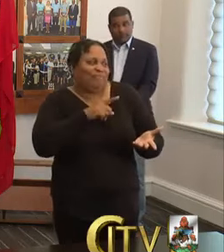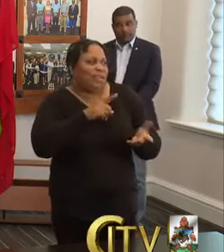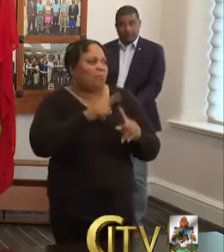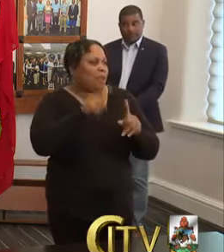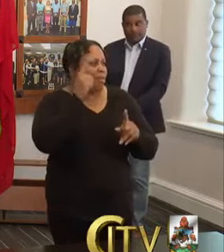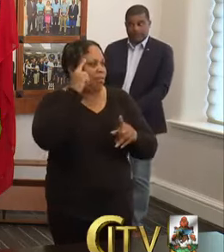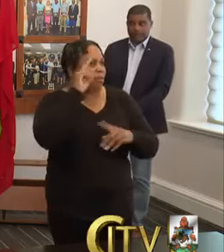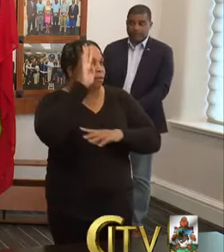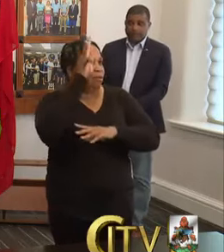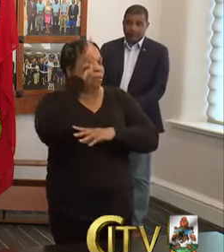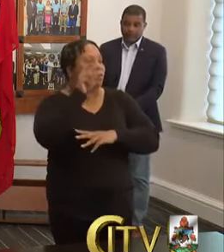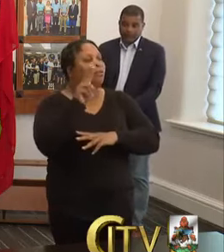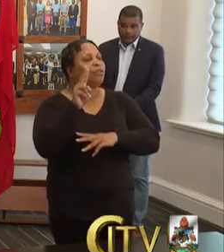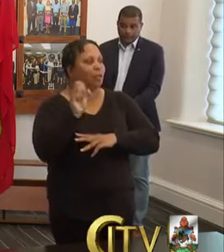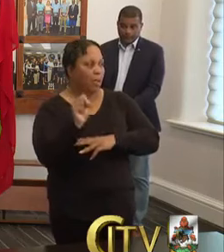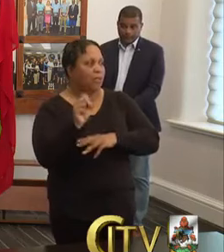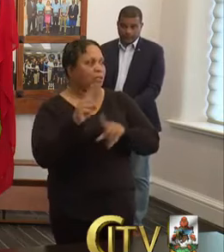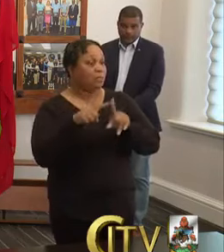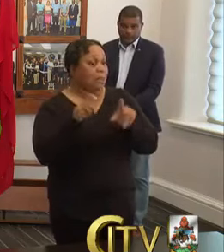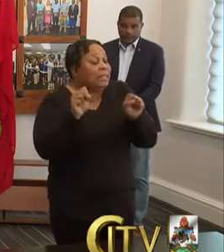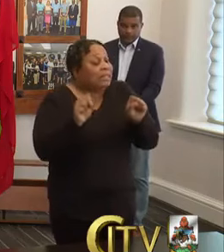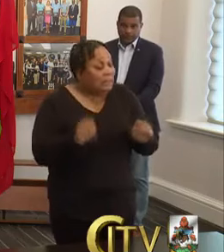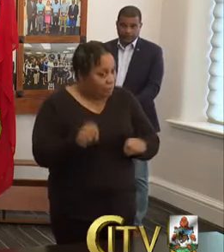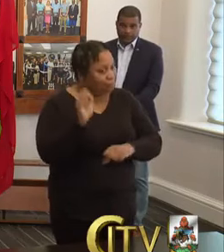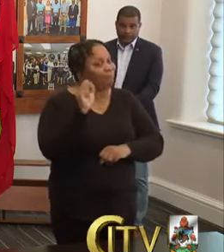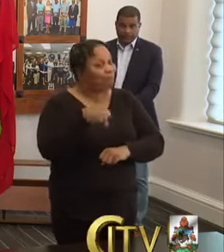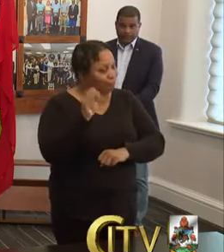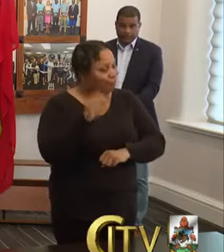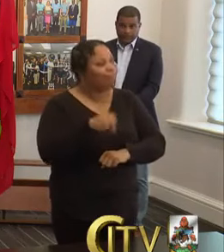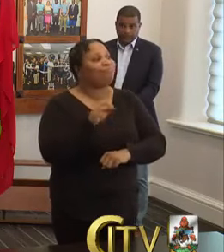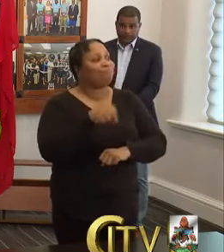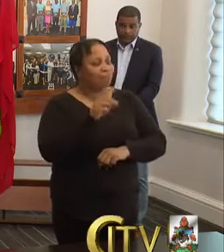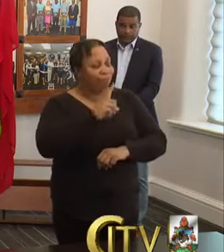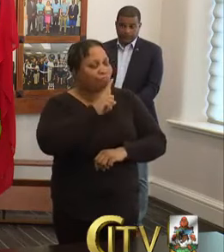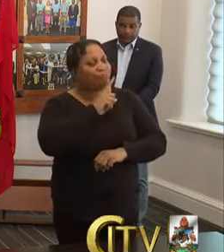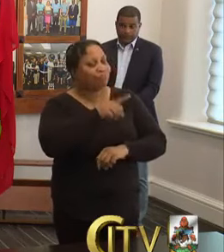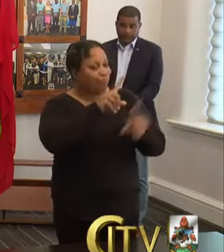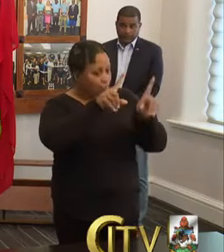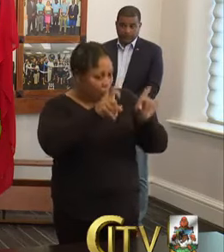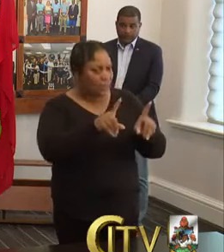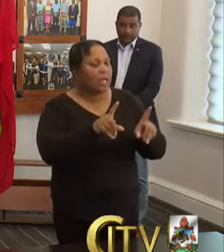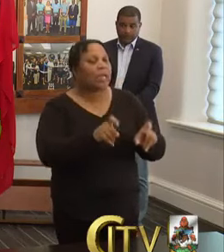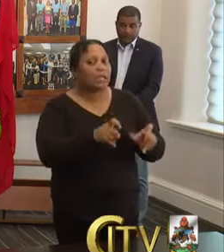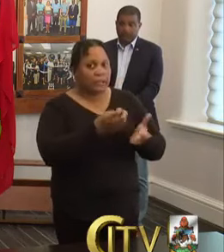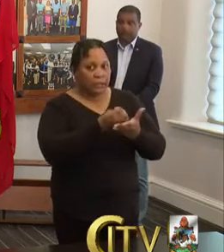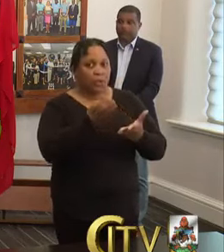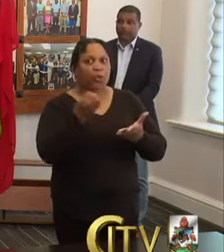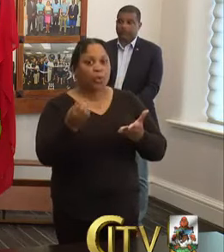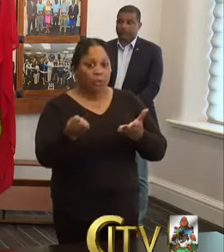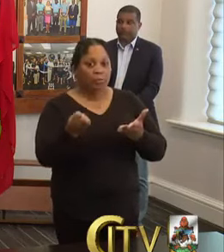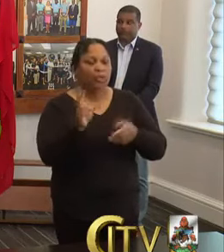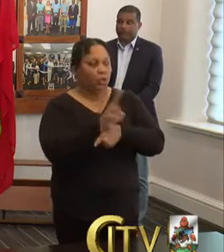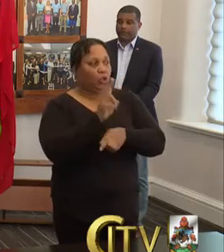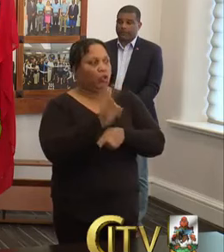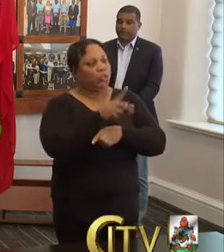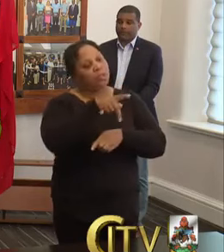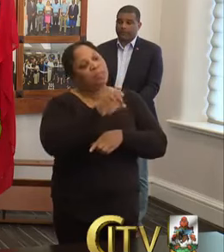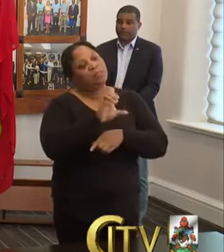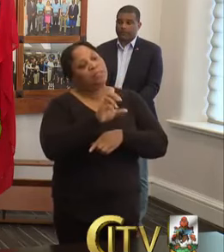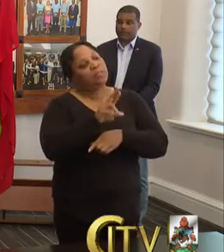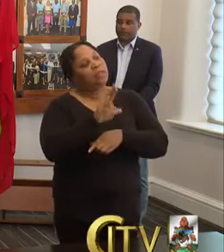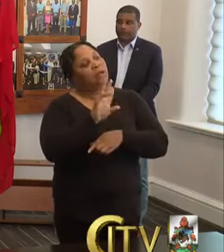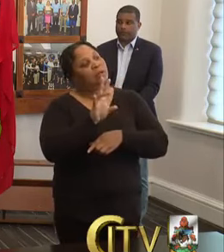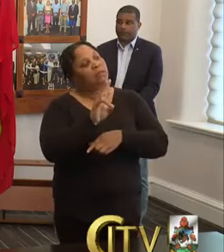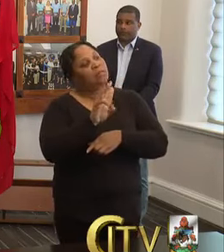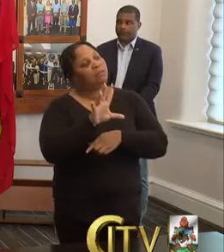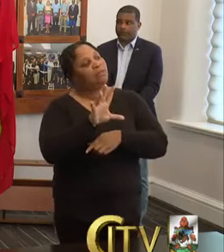manufactured in the United States. However, I can say with certainty that the testing equipment that we're using here, the PCR 7500,